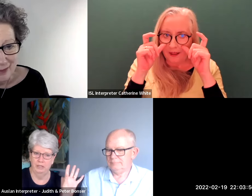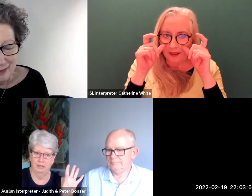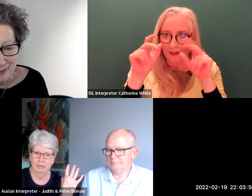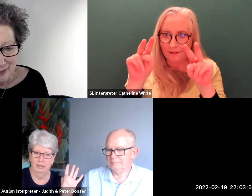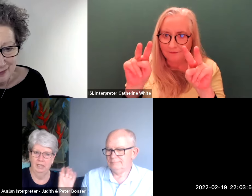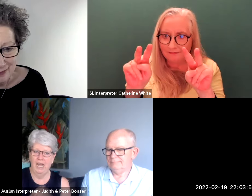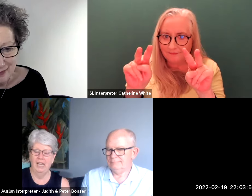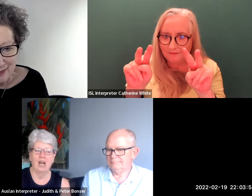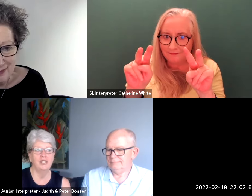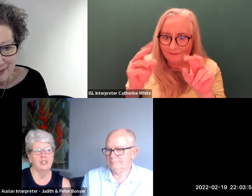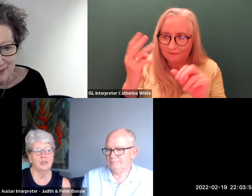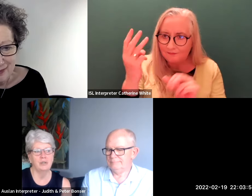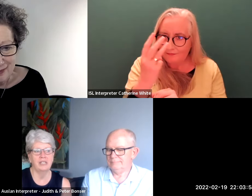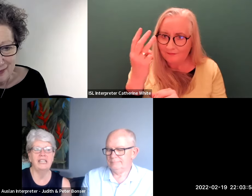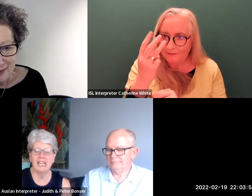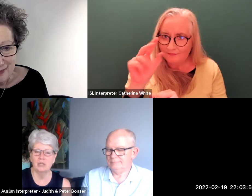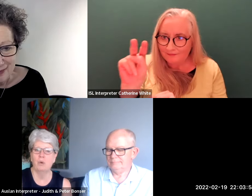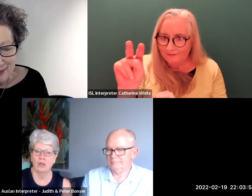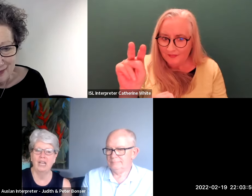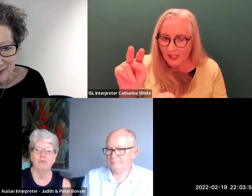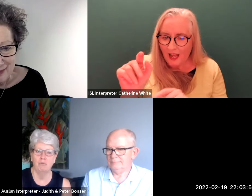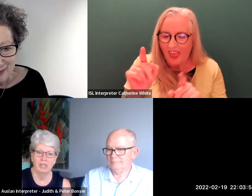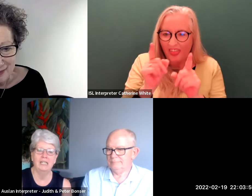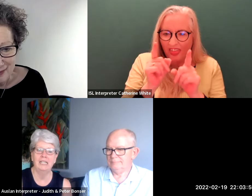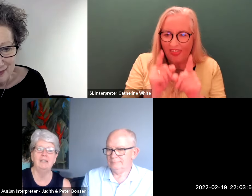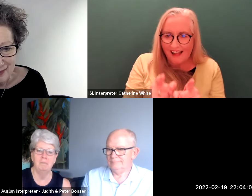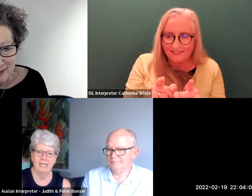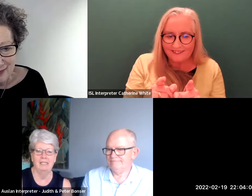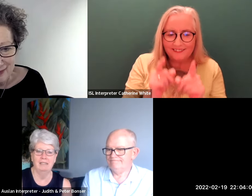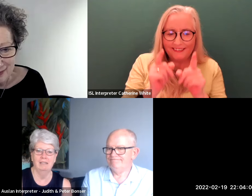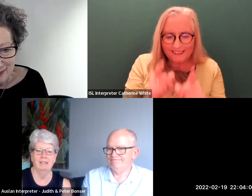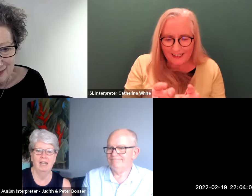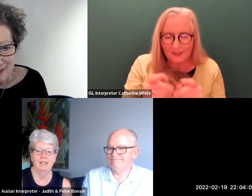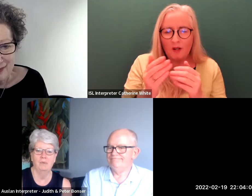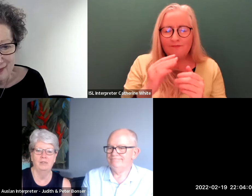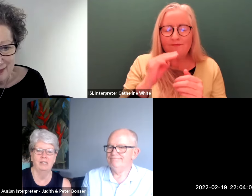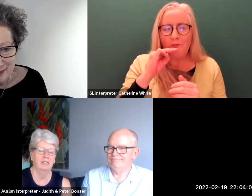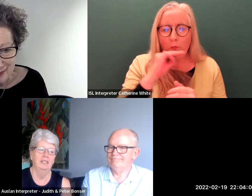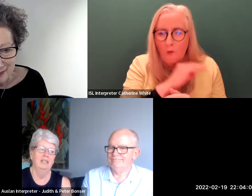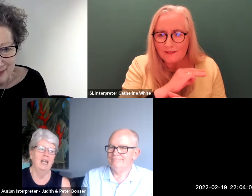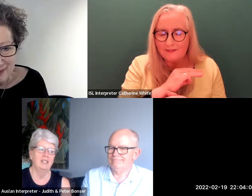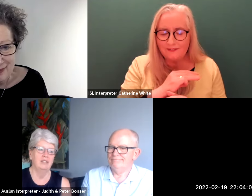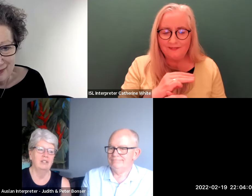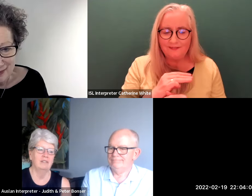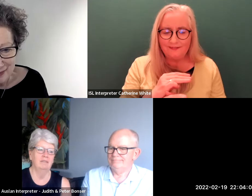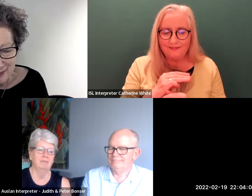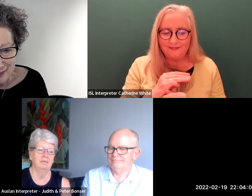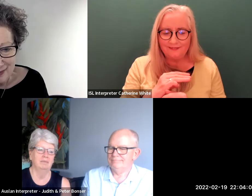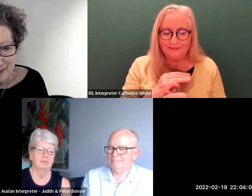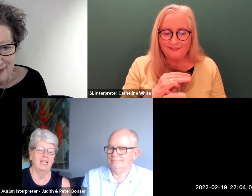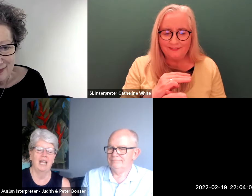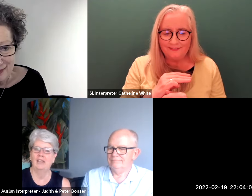and i just thought that's what it really means and it was it's just